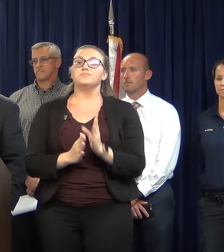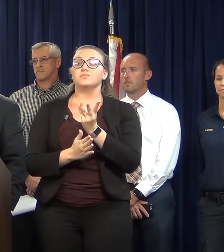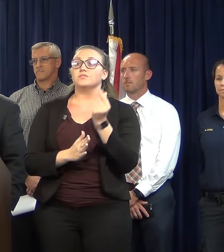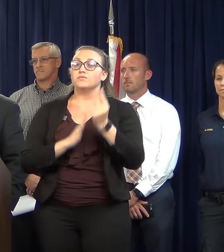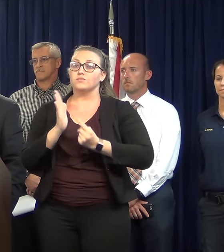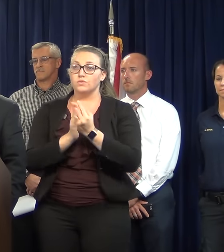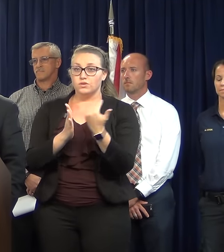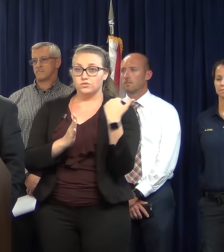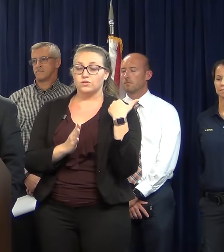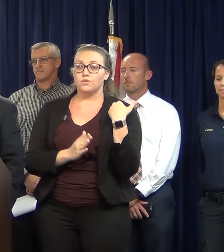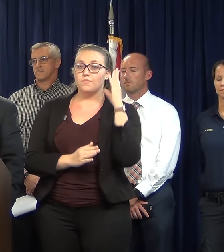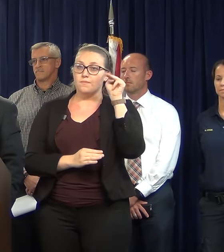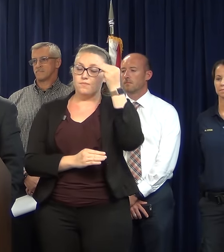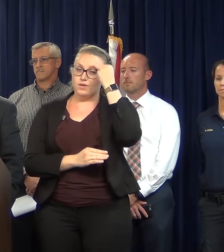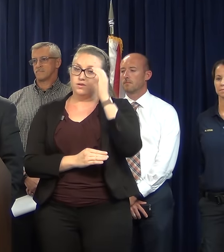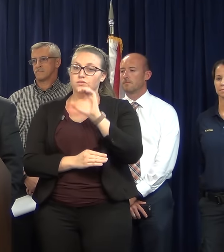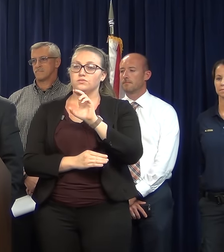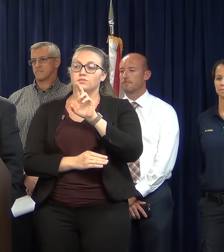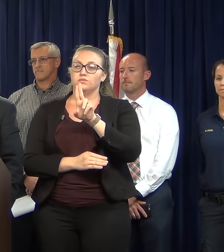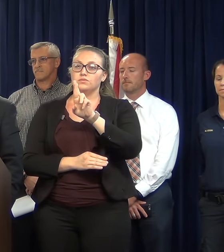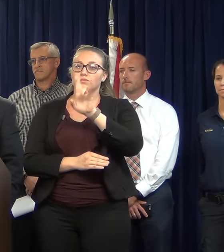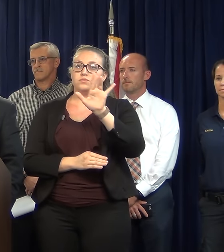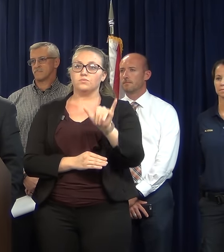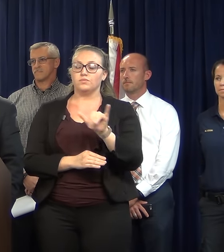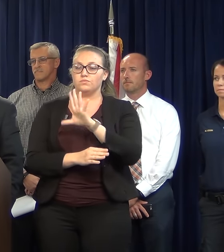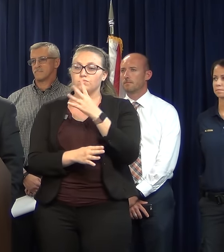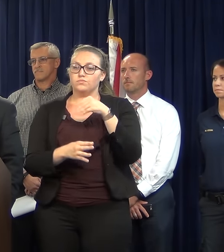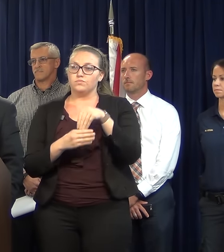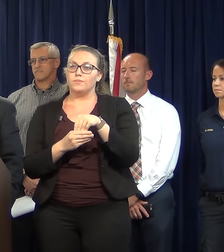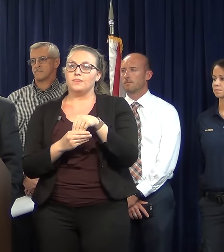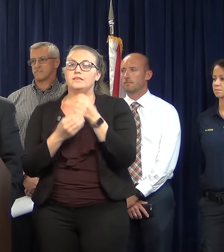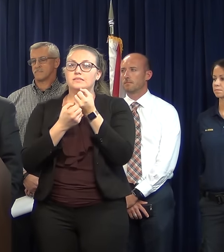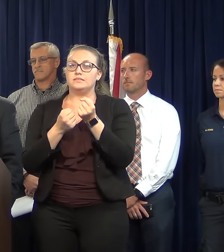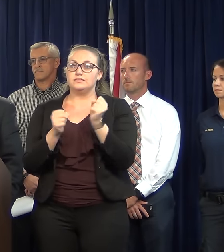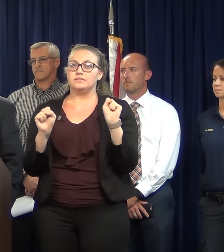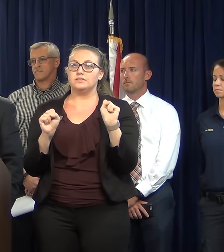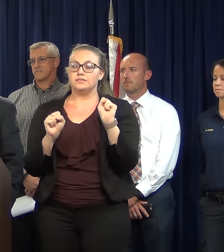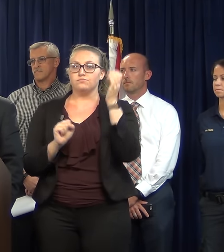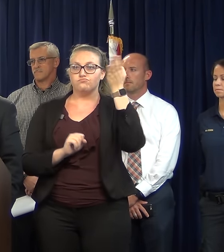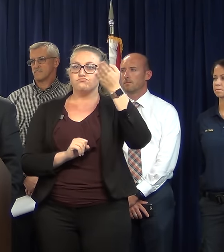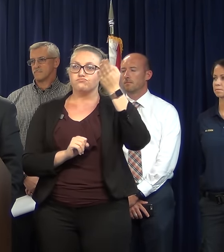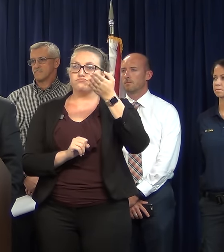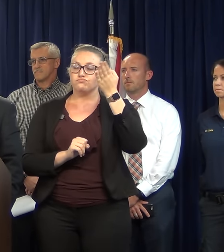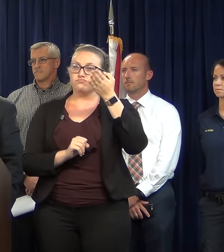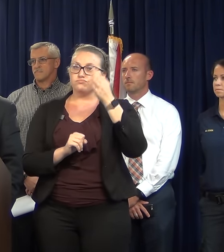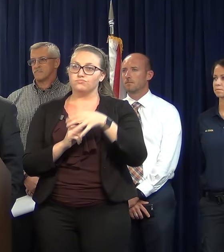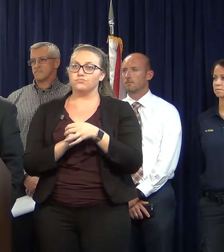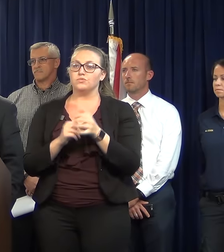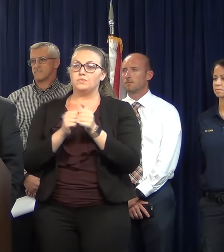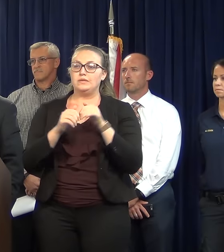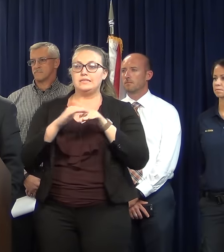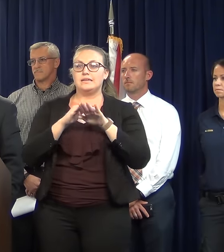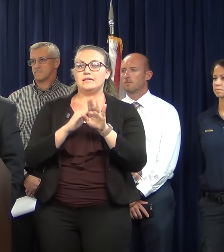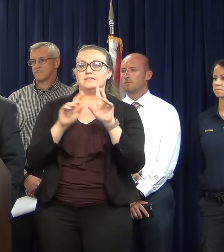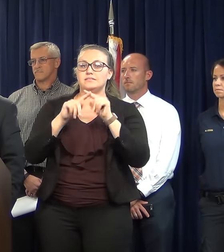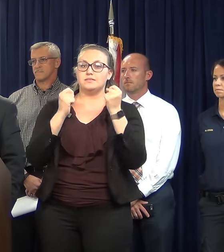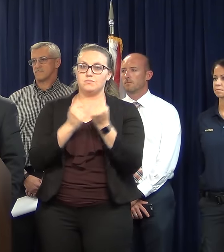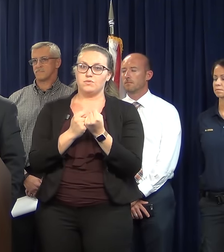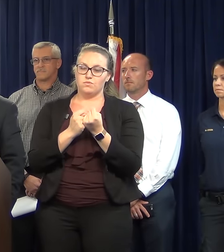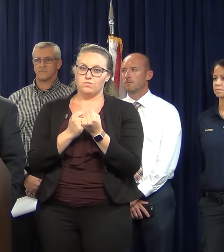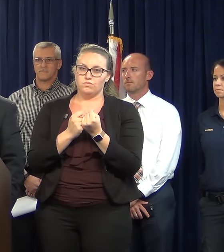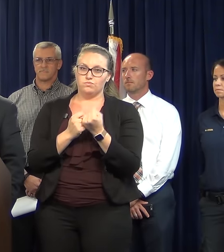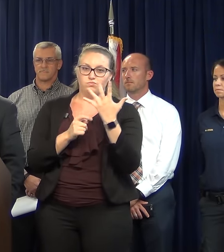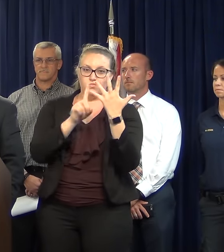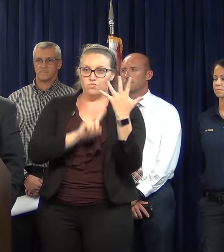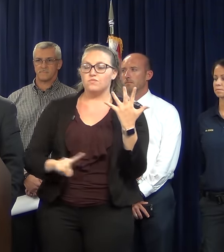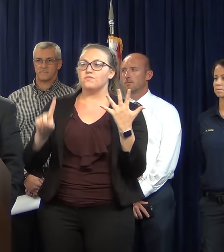Mayor Curry participated in a safety briefing with the emergency road access teams at one of our five fire stations. As our